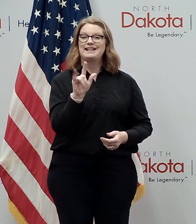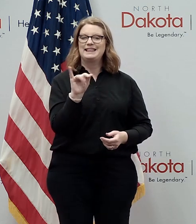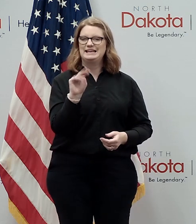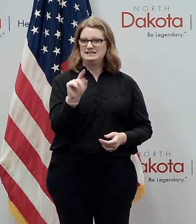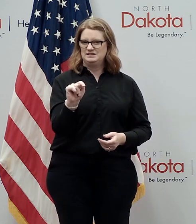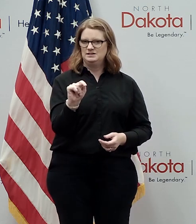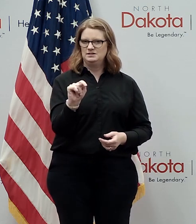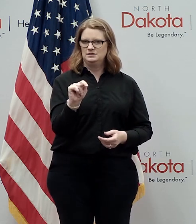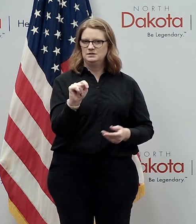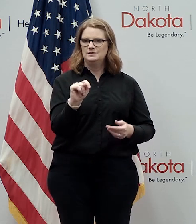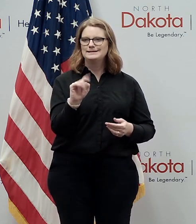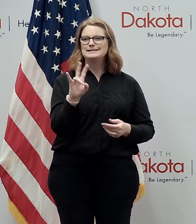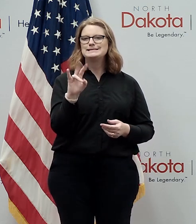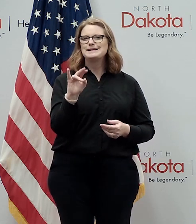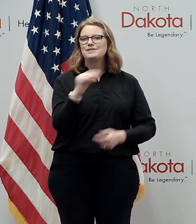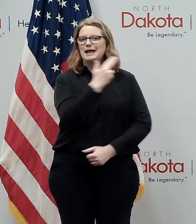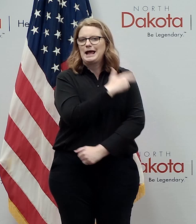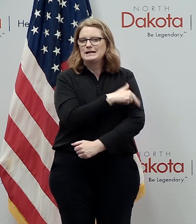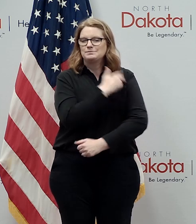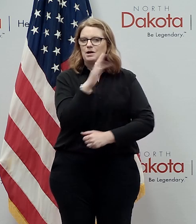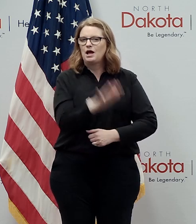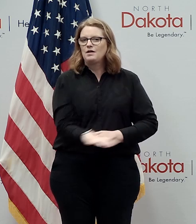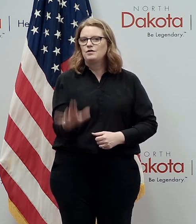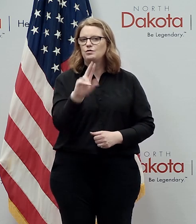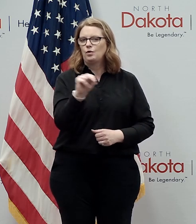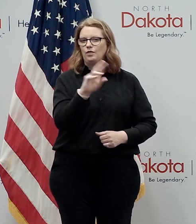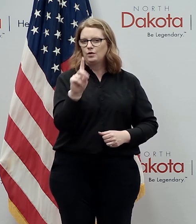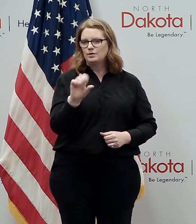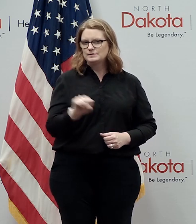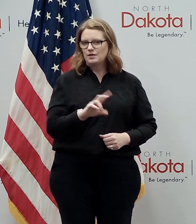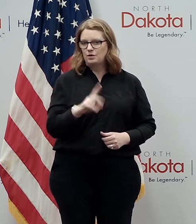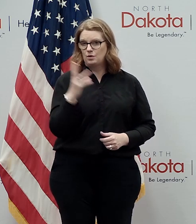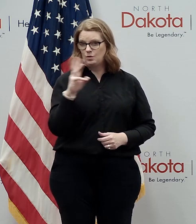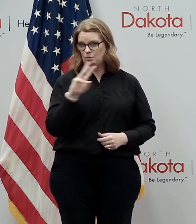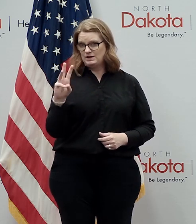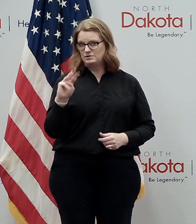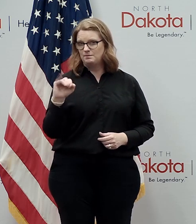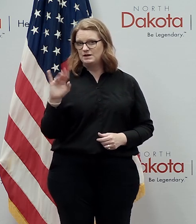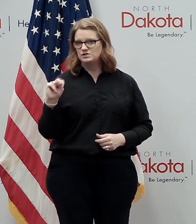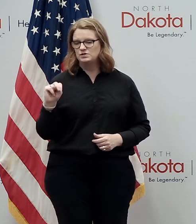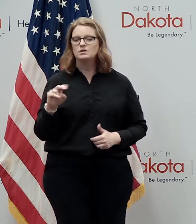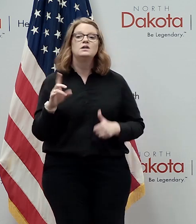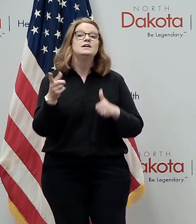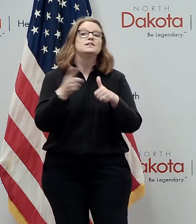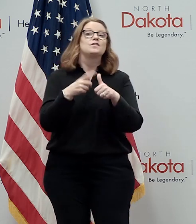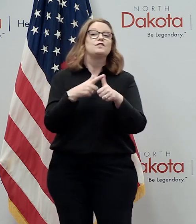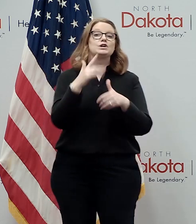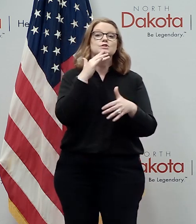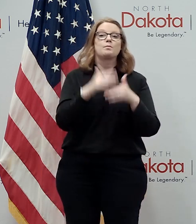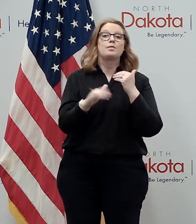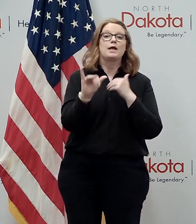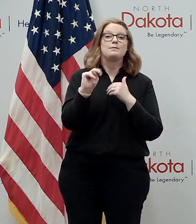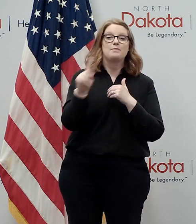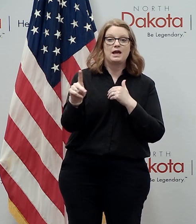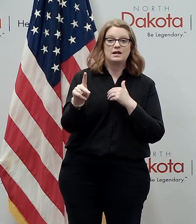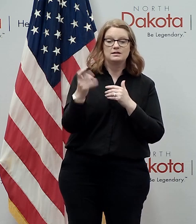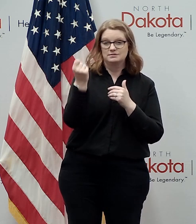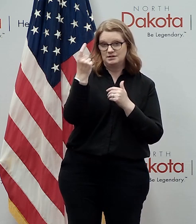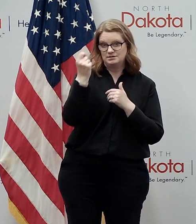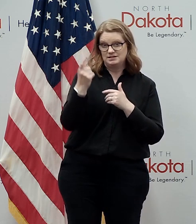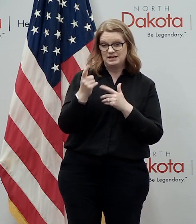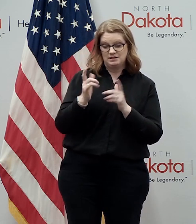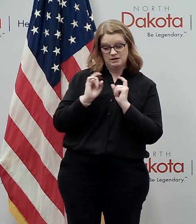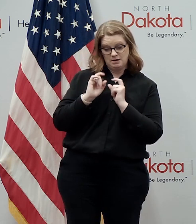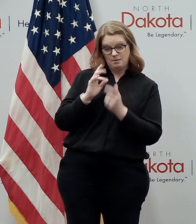serves 70 hospitals across north dakota south dakota and western minnesota became the first national blood bank to test all complete